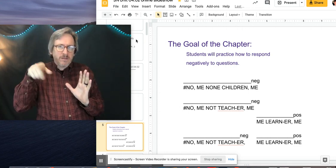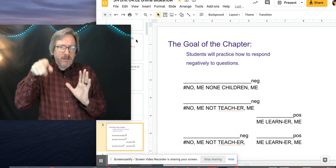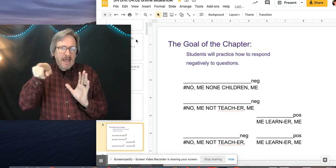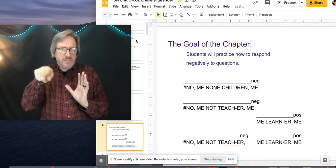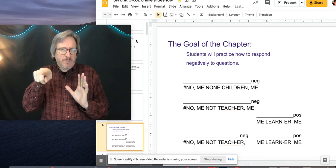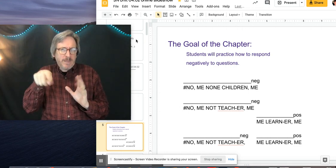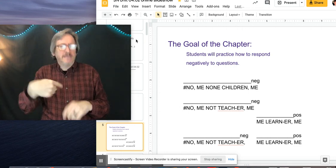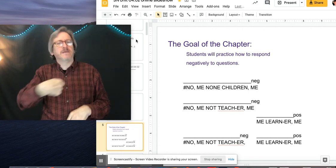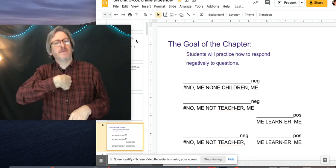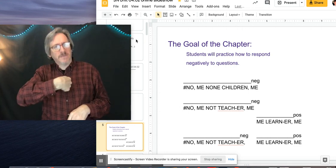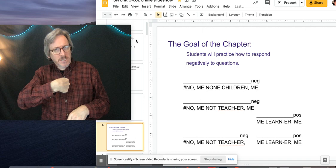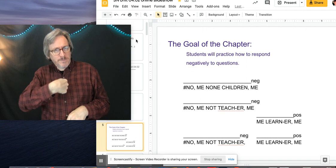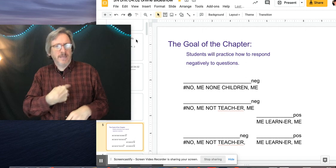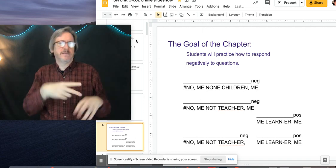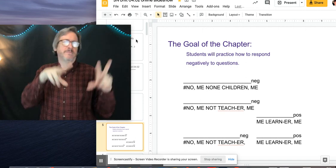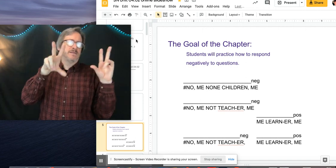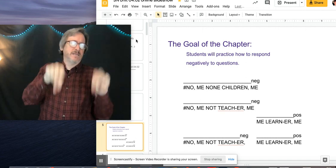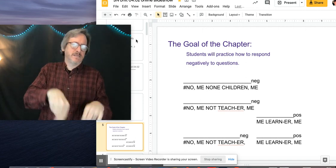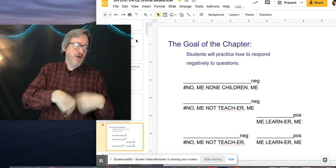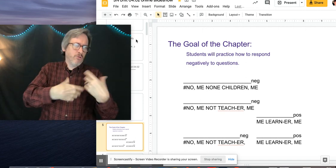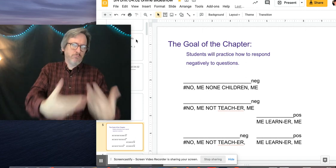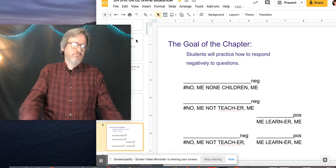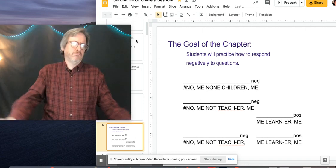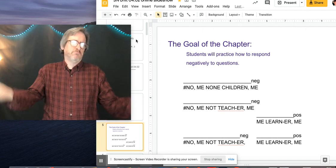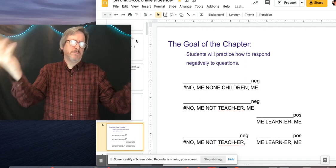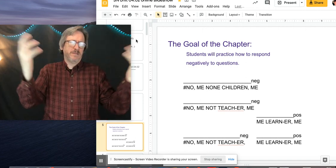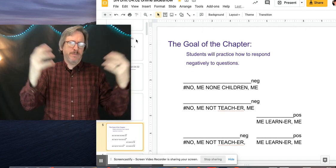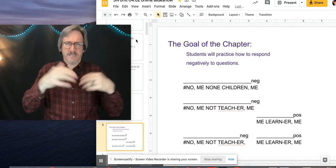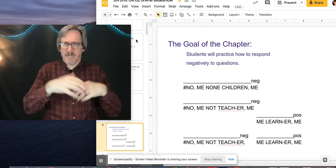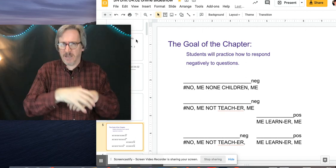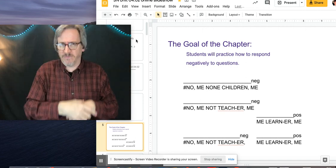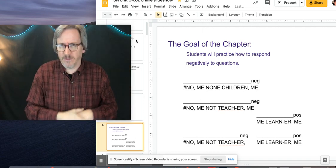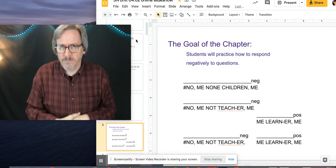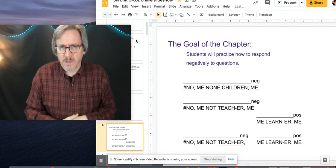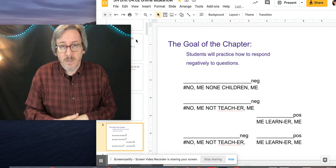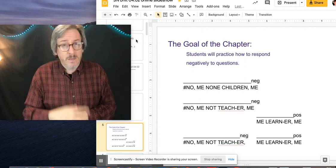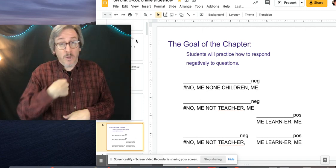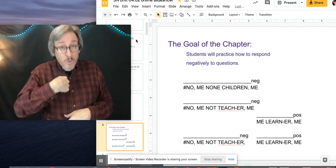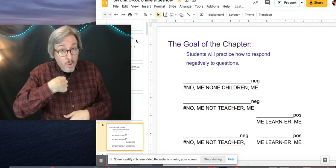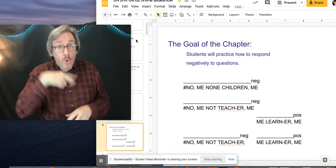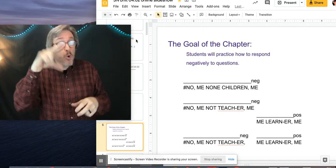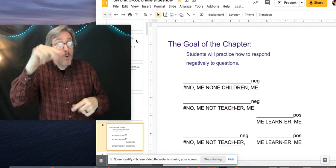The last repeat, sometimes it's me, sometimes it's no. Depends on how you feel.